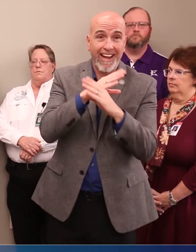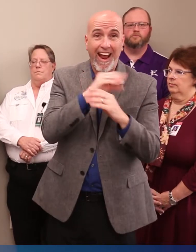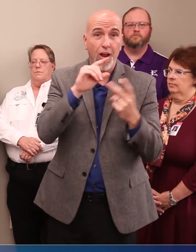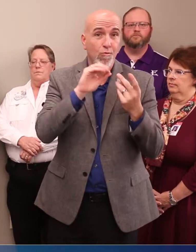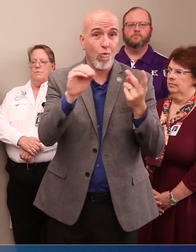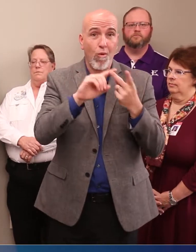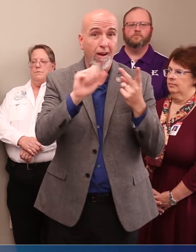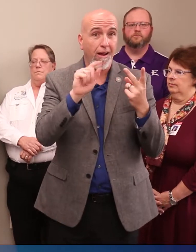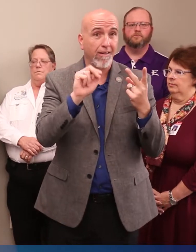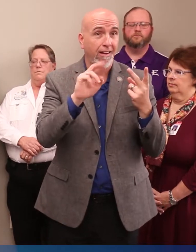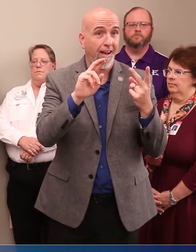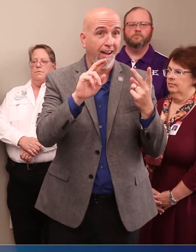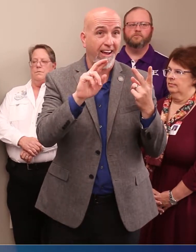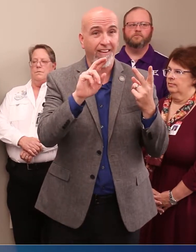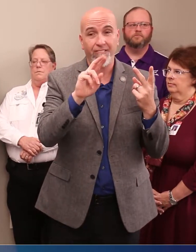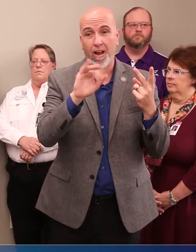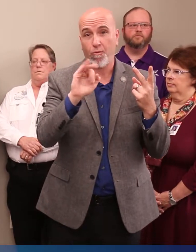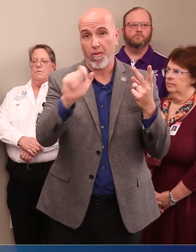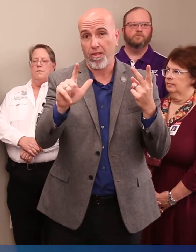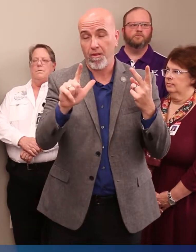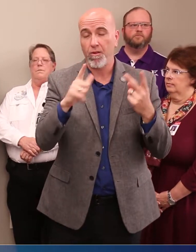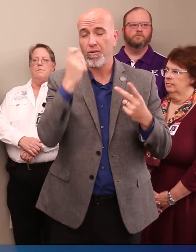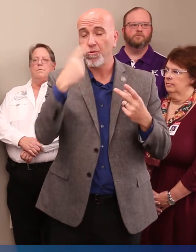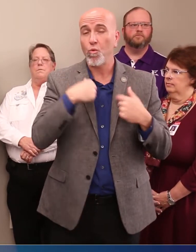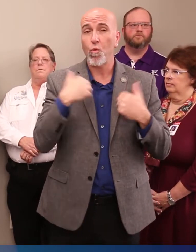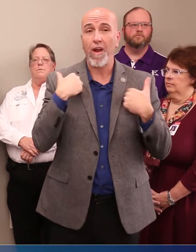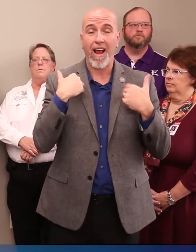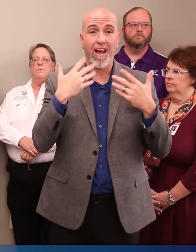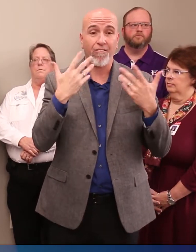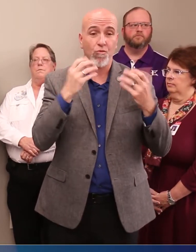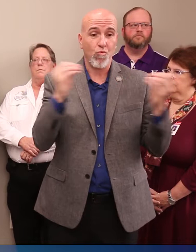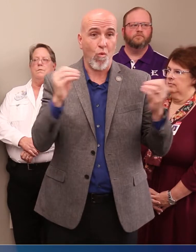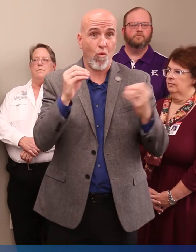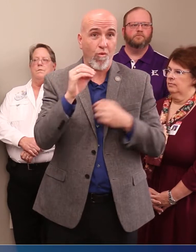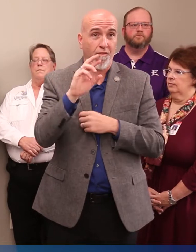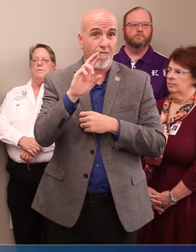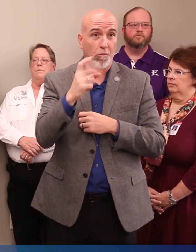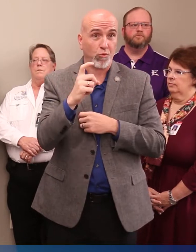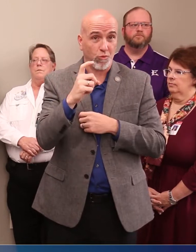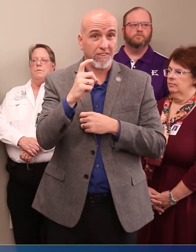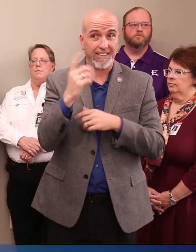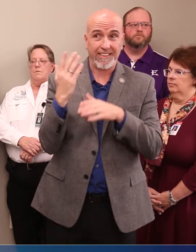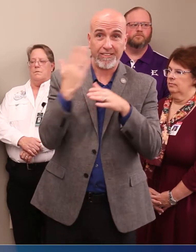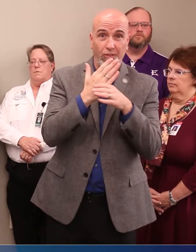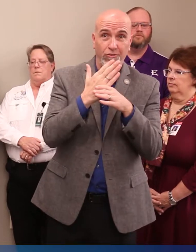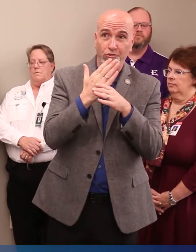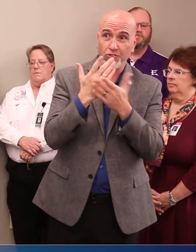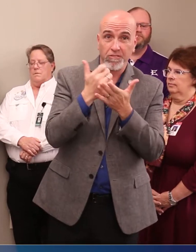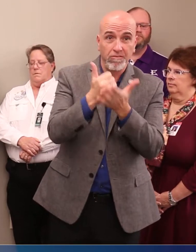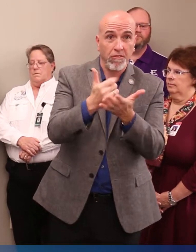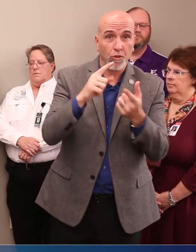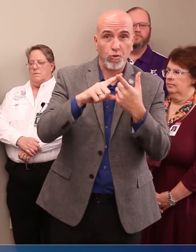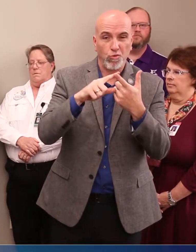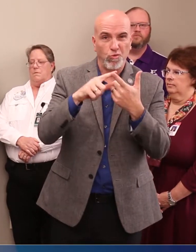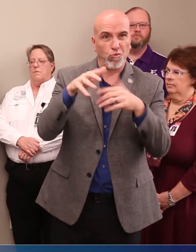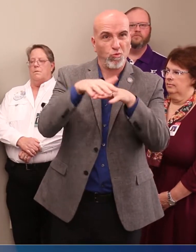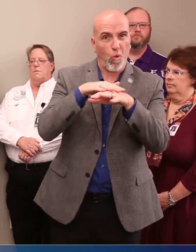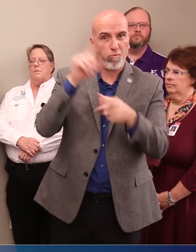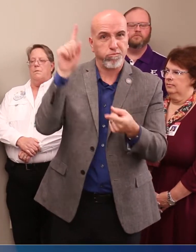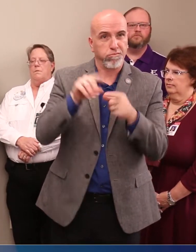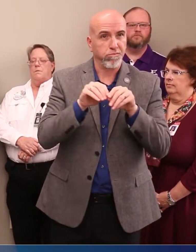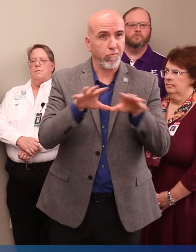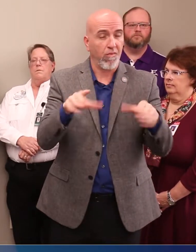medications. We are left with non-pharmaceutical interventions to slow the spread of the new COVID-19.